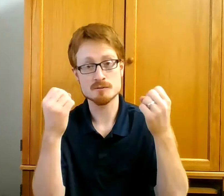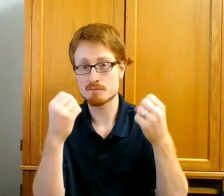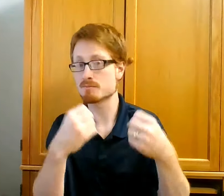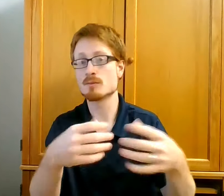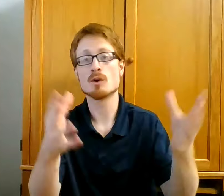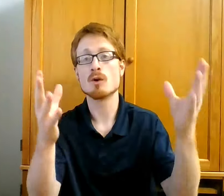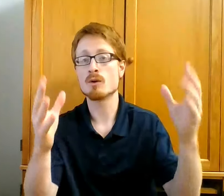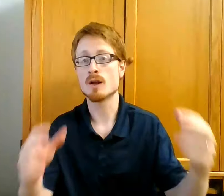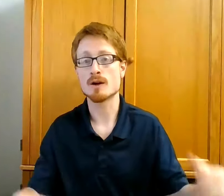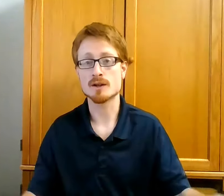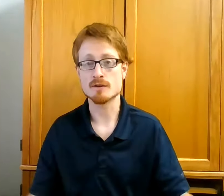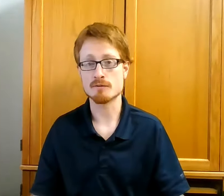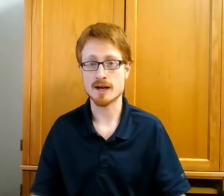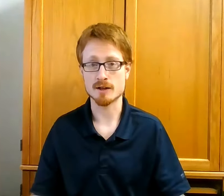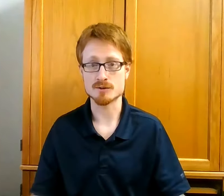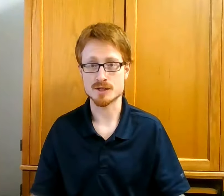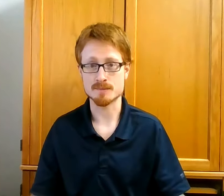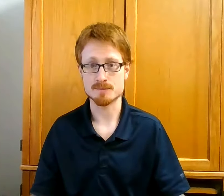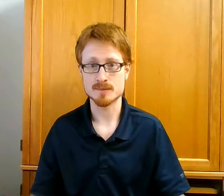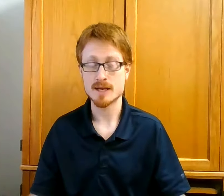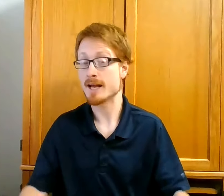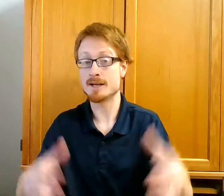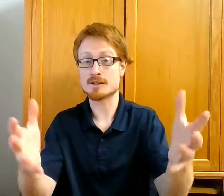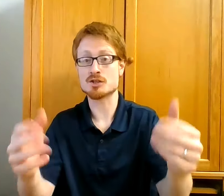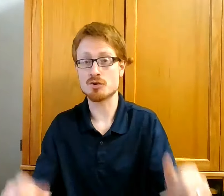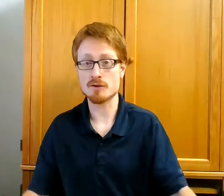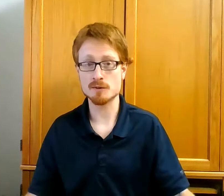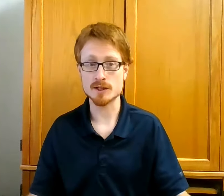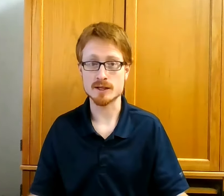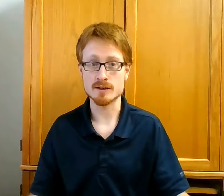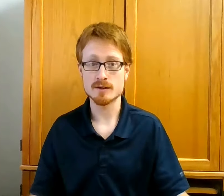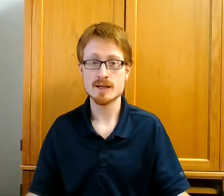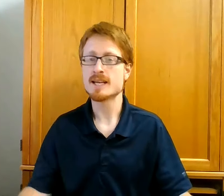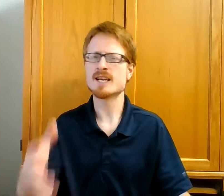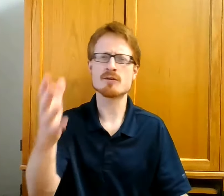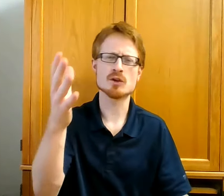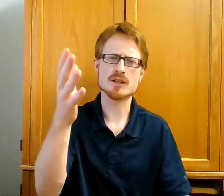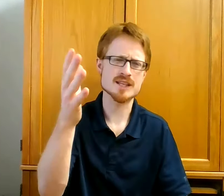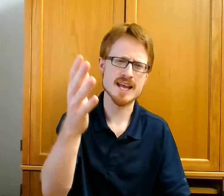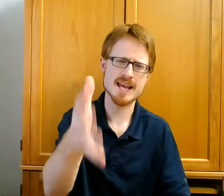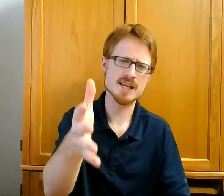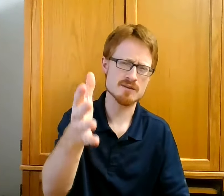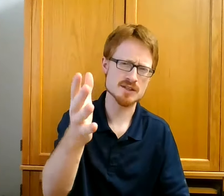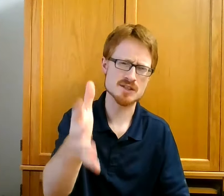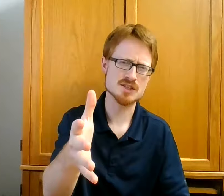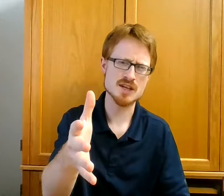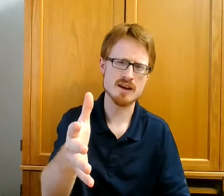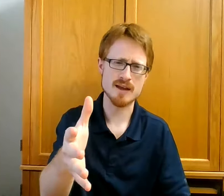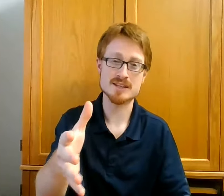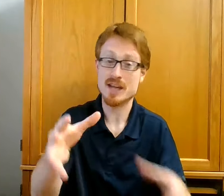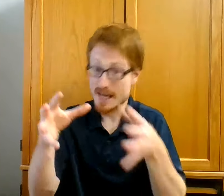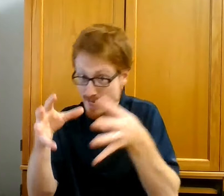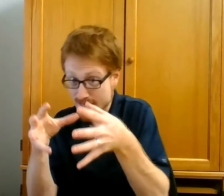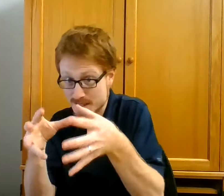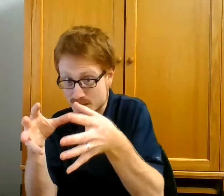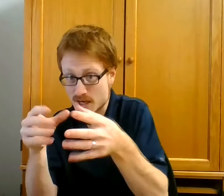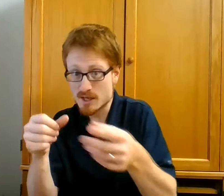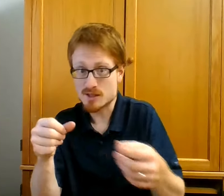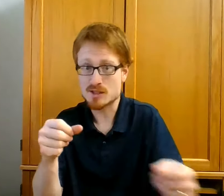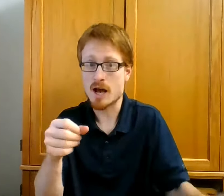wholeheartedly follows him. And he does it joyfully. He never looks at any of his stuff as his stuff,